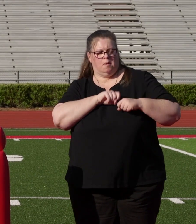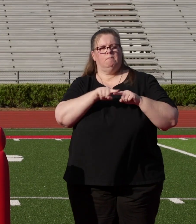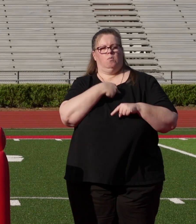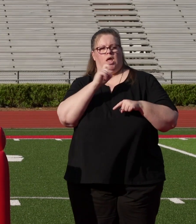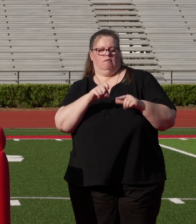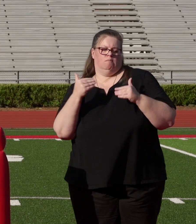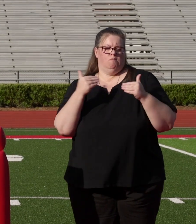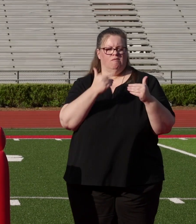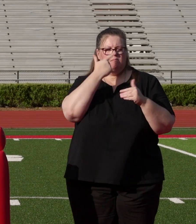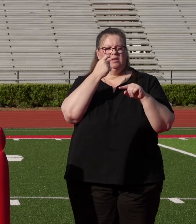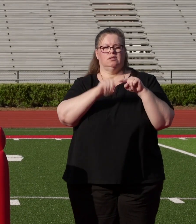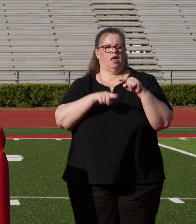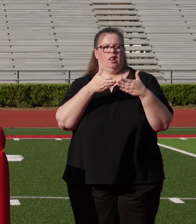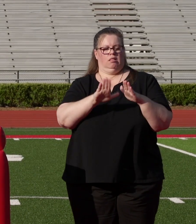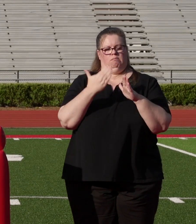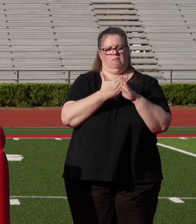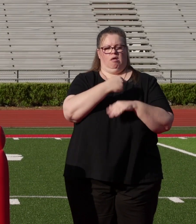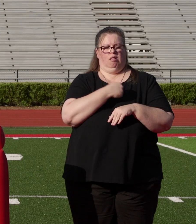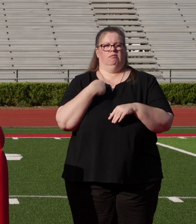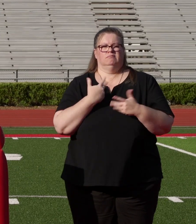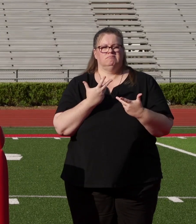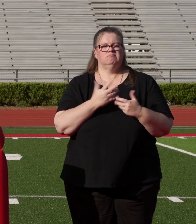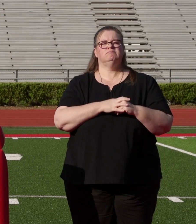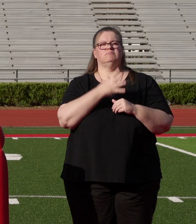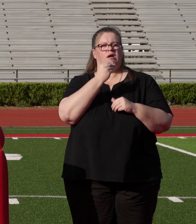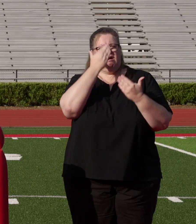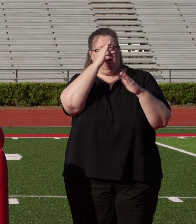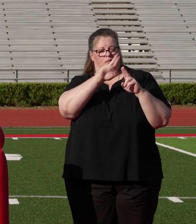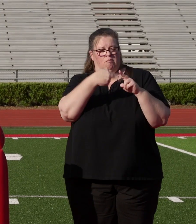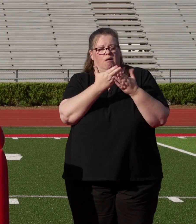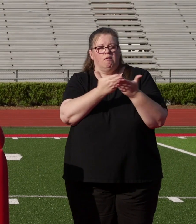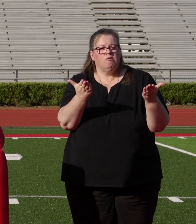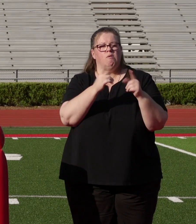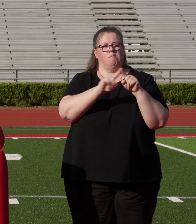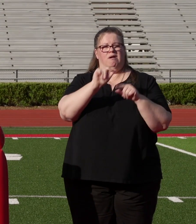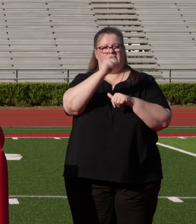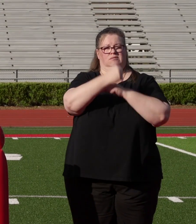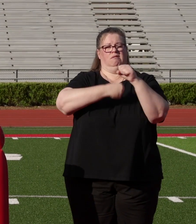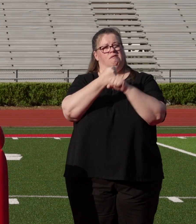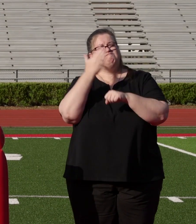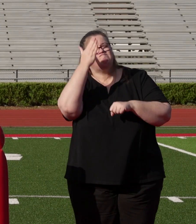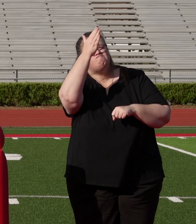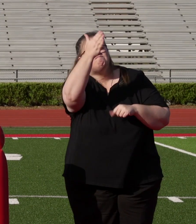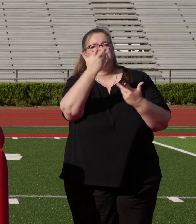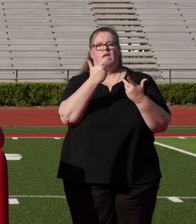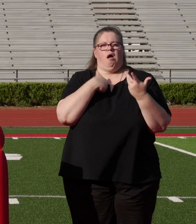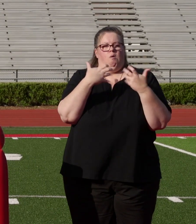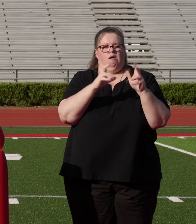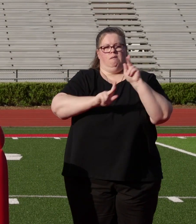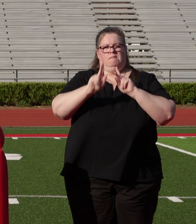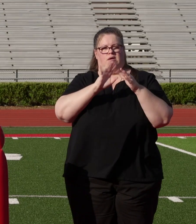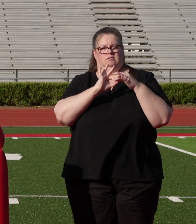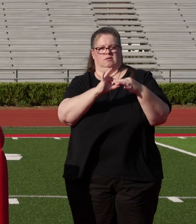to move on because we can't let this virus define who we are. I don't know about you, but 10 years from now, I don't want people to